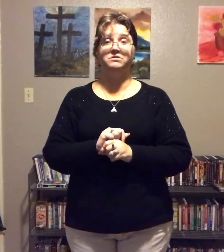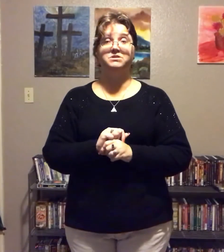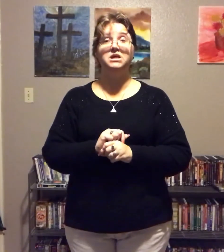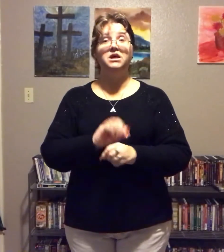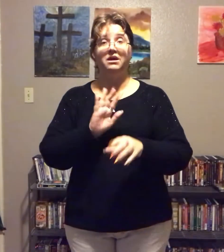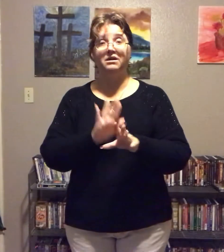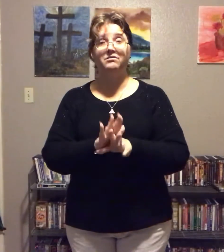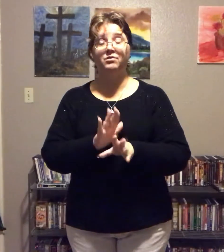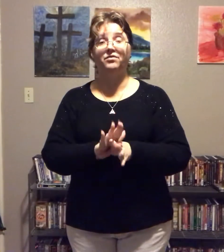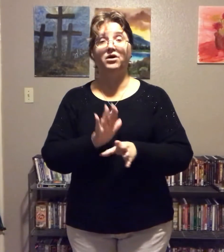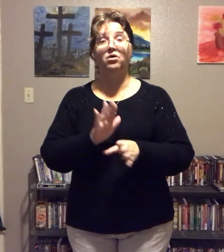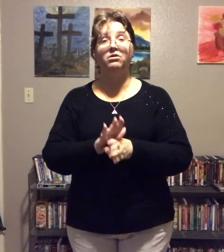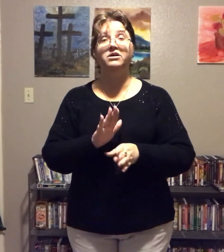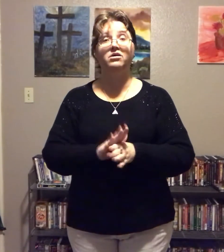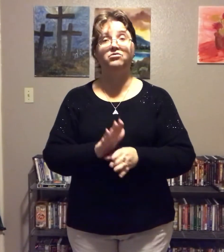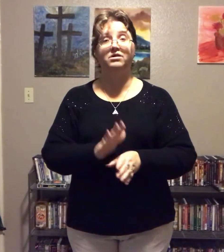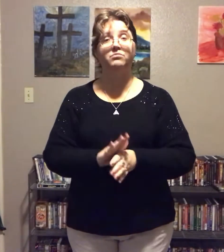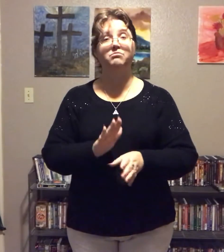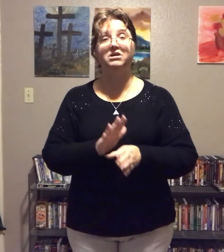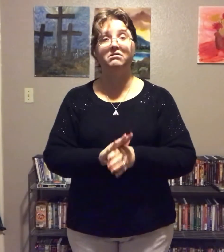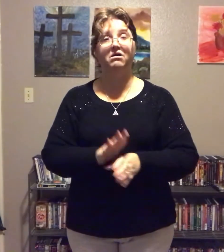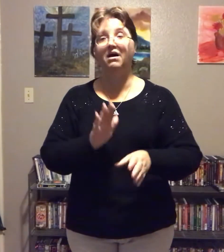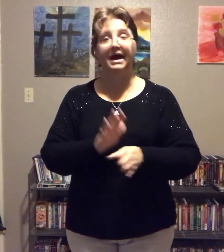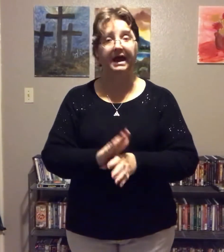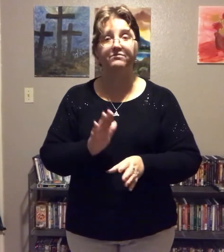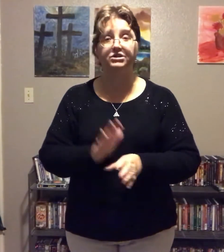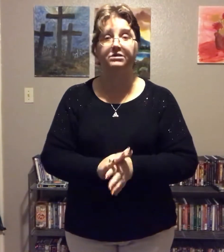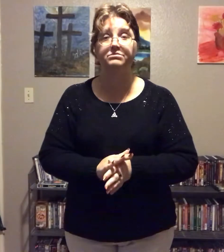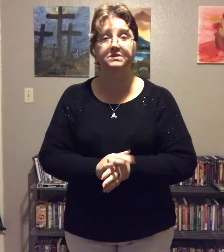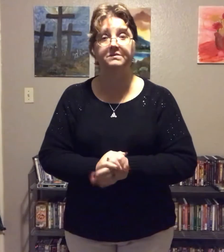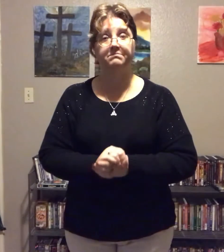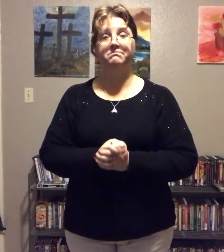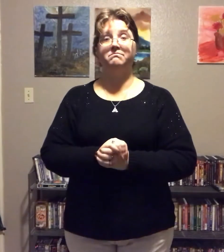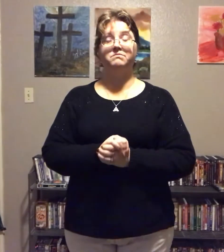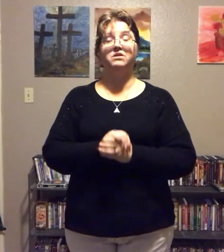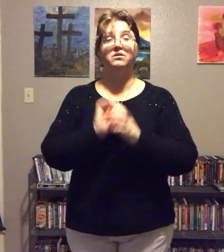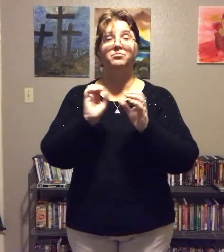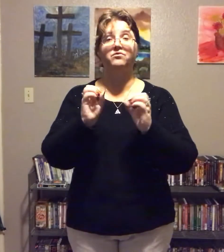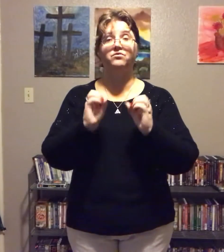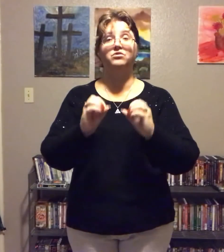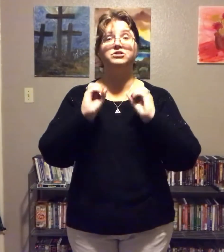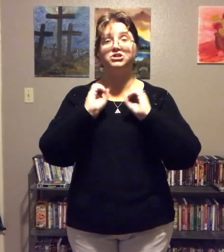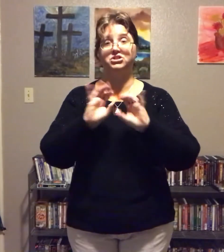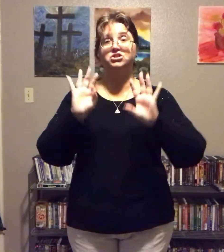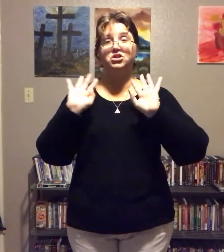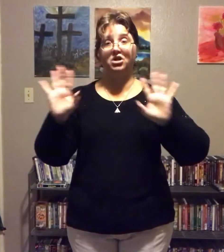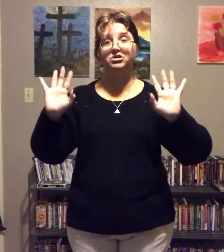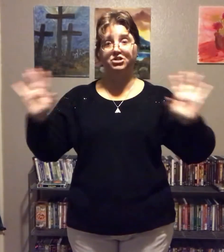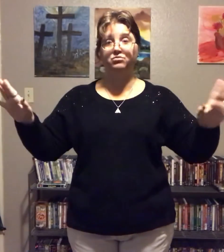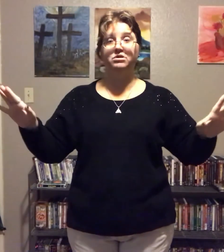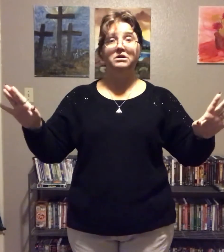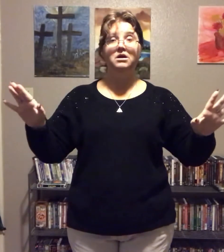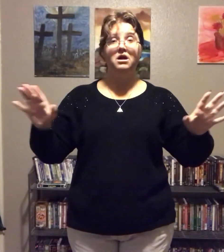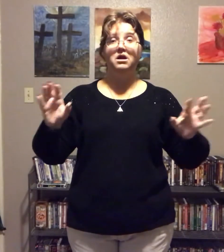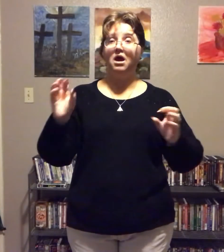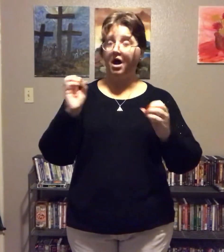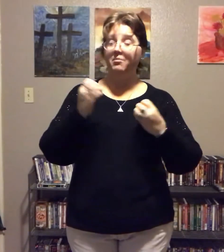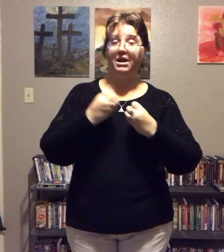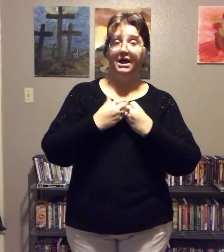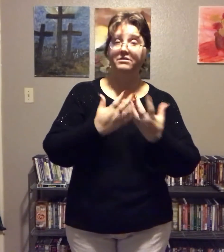chips. And guess what? The Holy Ghost helps me to not have chips. Because I prefer just not to. I'm allowed